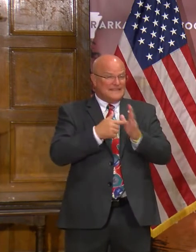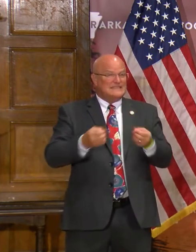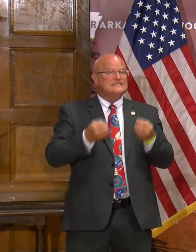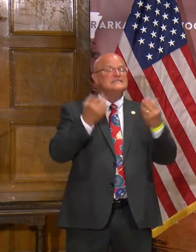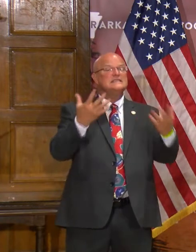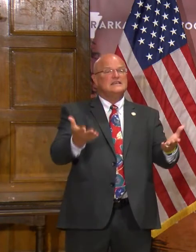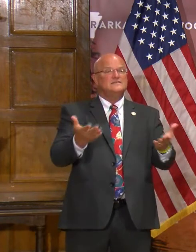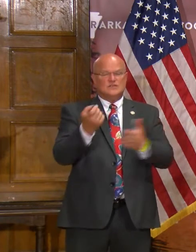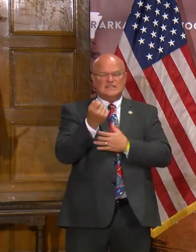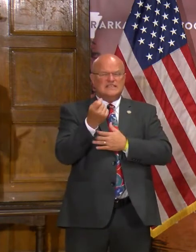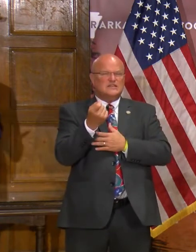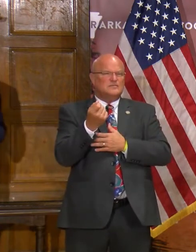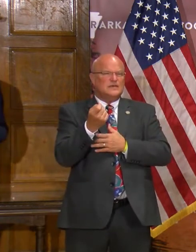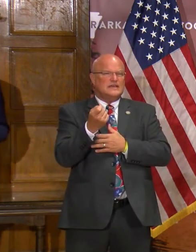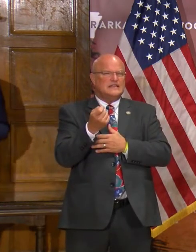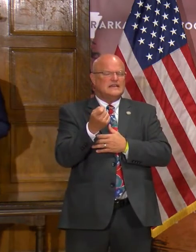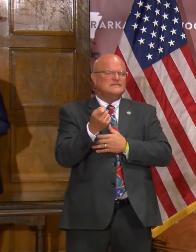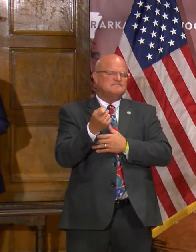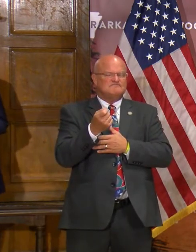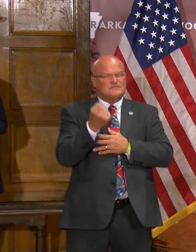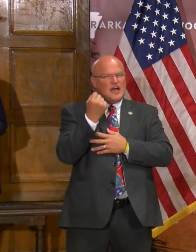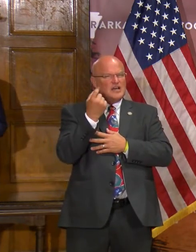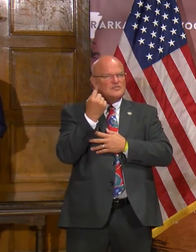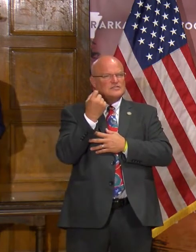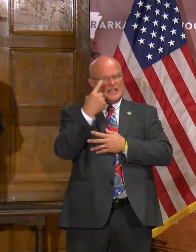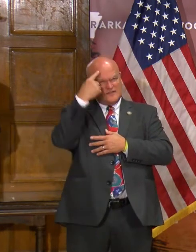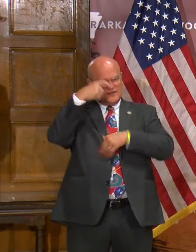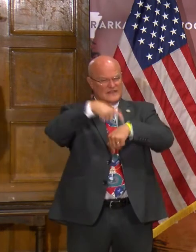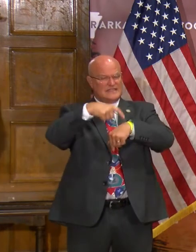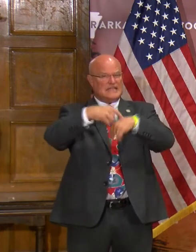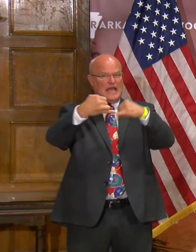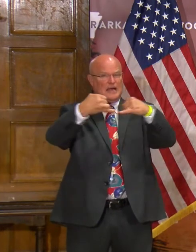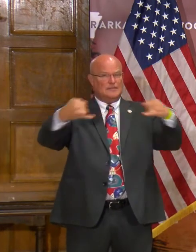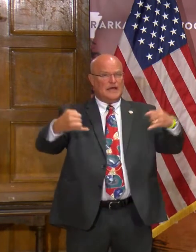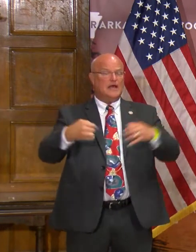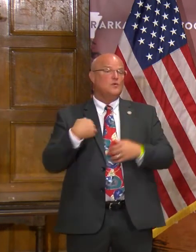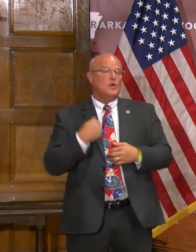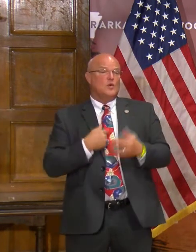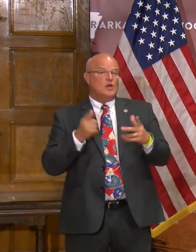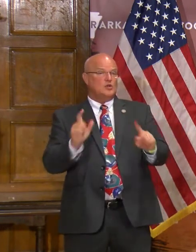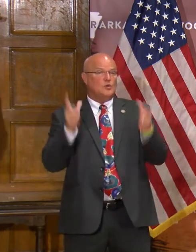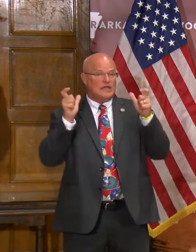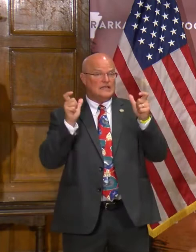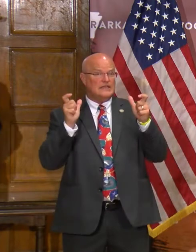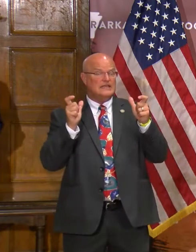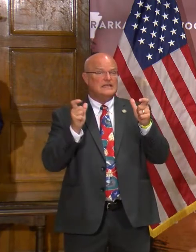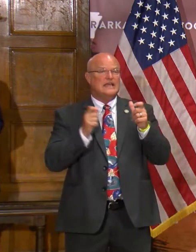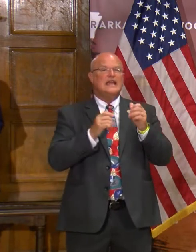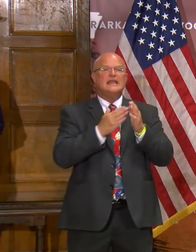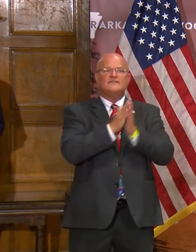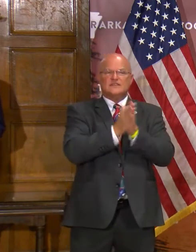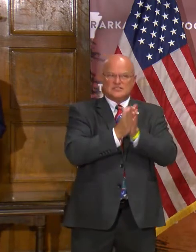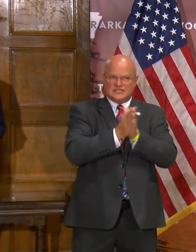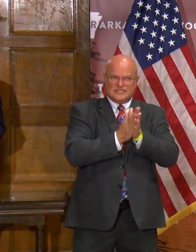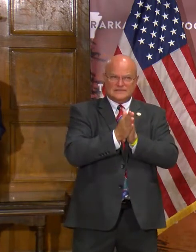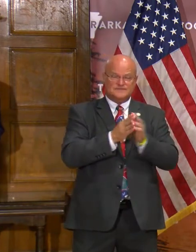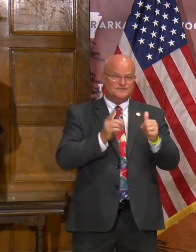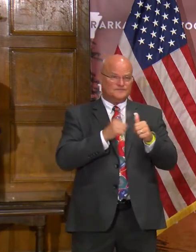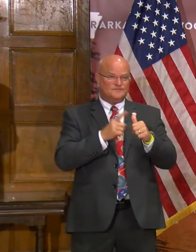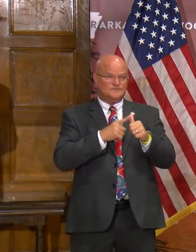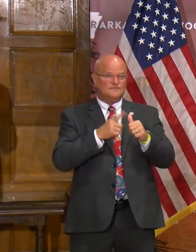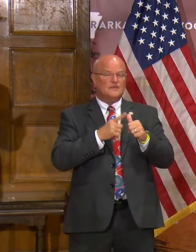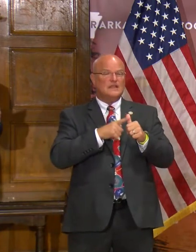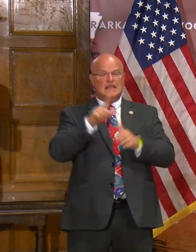gives you a little bit of a frame of reference for the timeline. We want to do it quickly and efficiently. So the first thing is